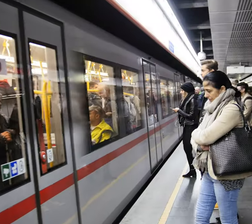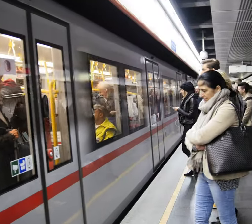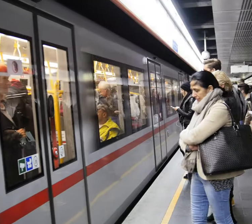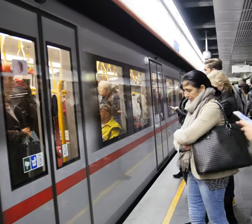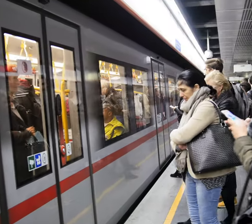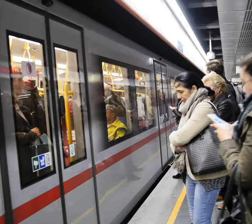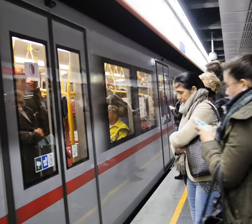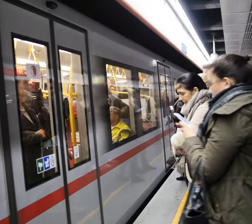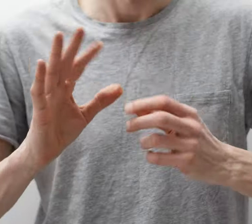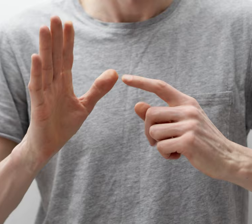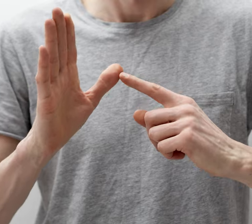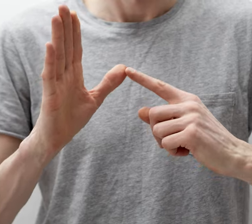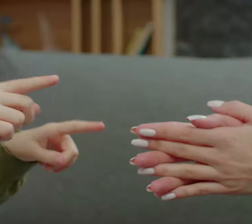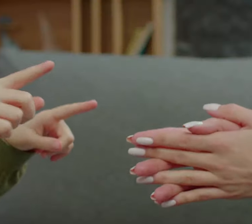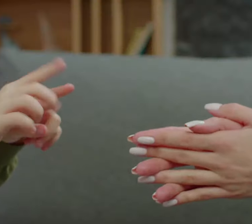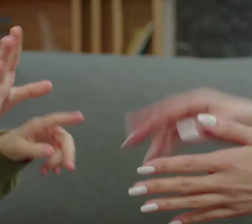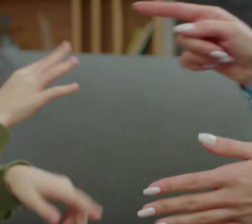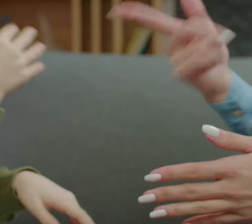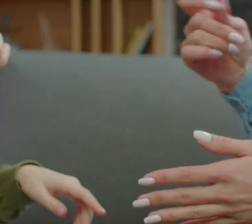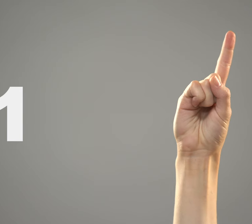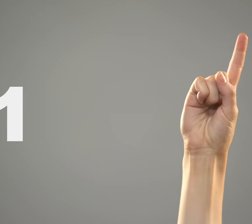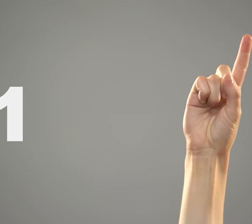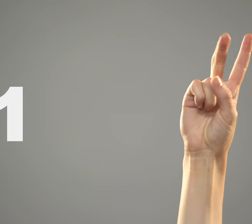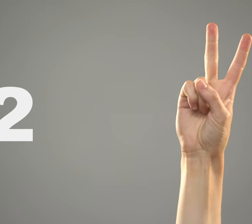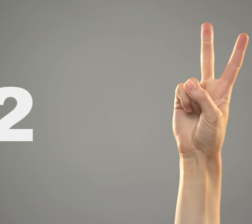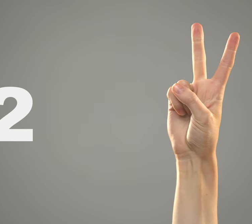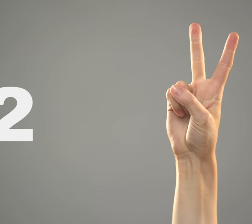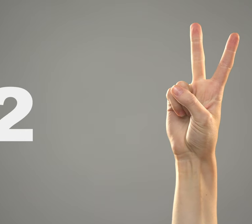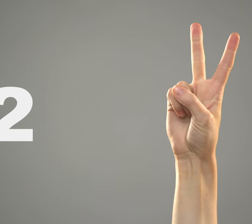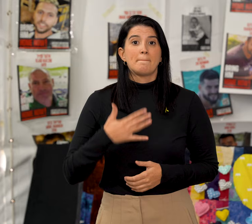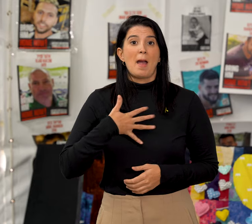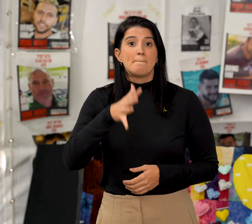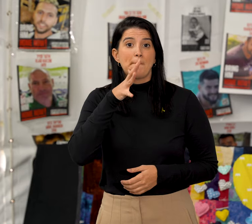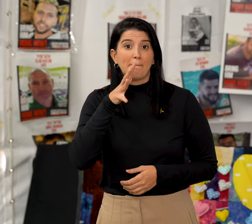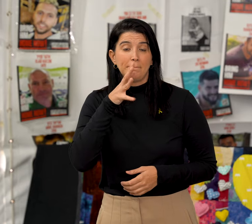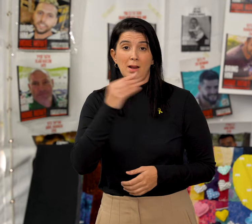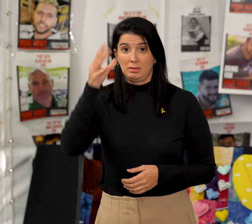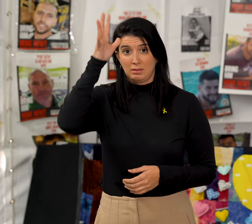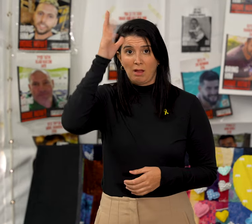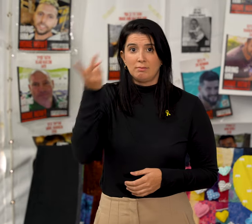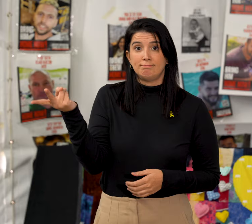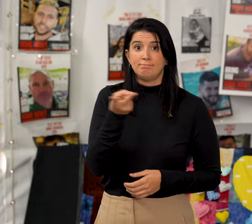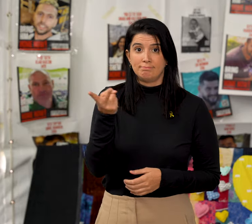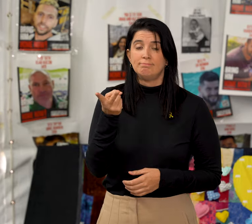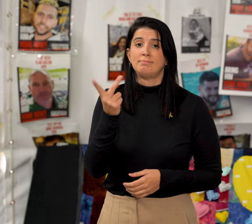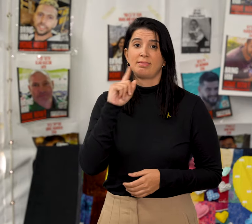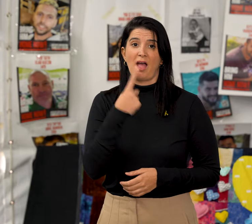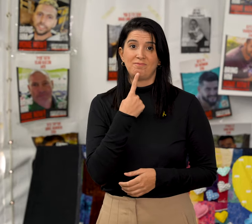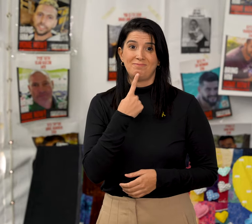public spaces. Of which, about 15,000 speak sign language. My mother and my father, they're